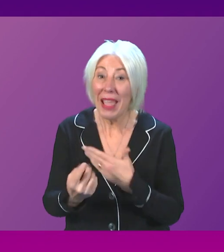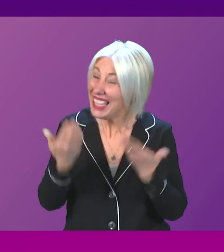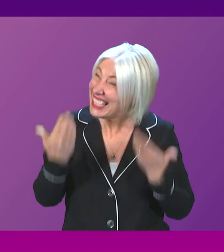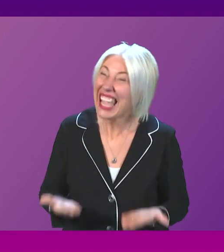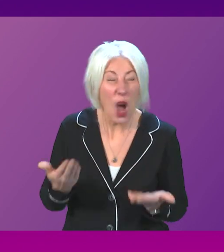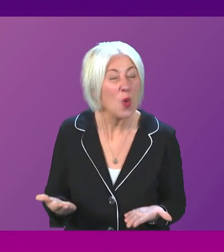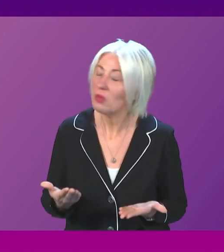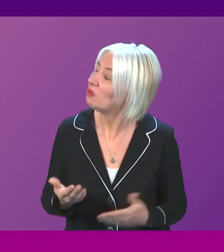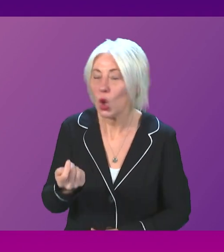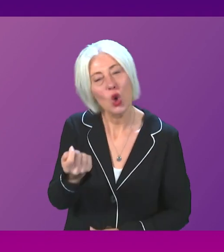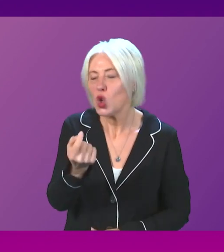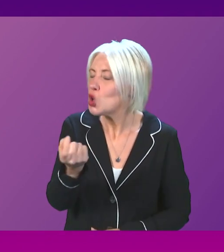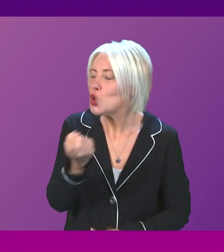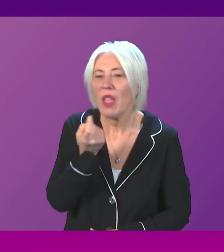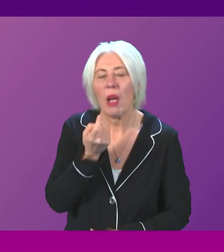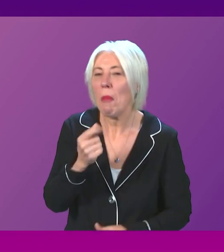sooner, the better.